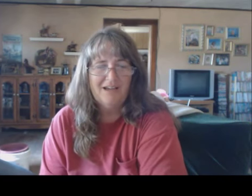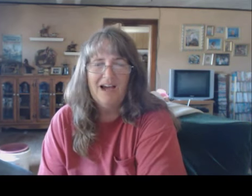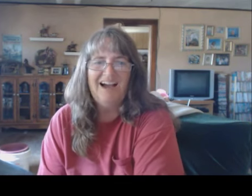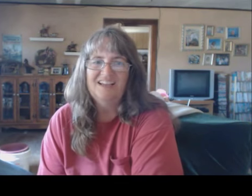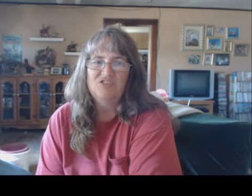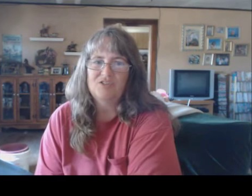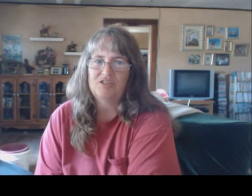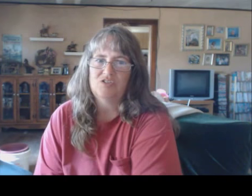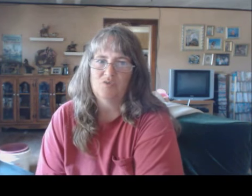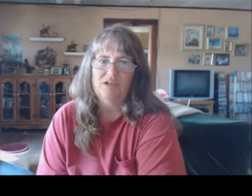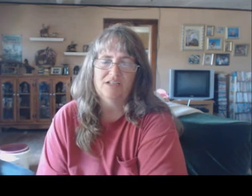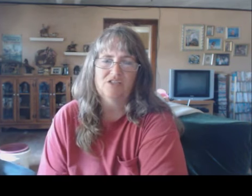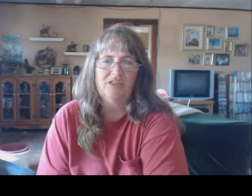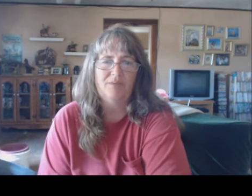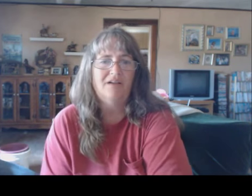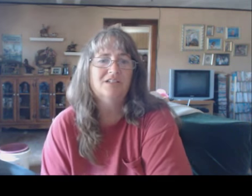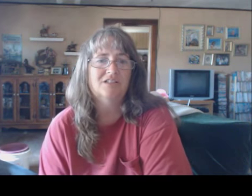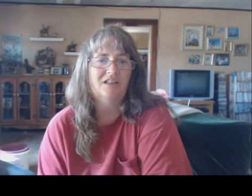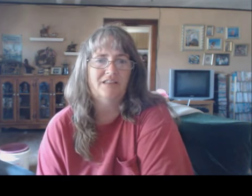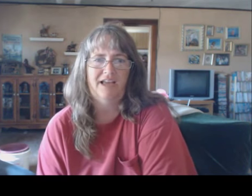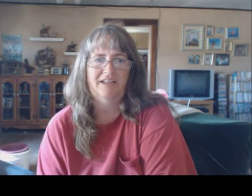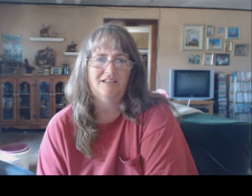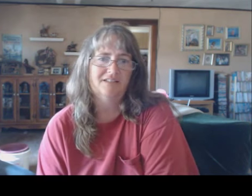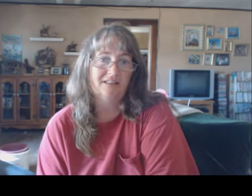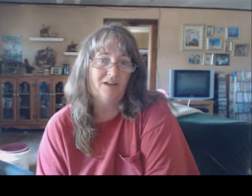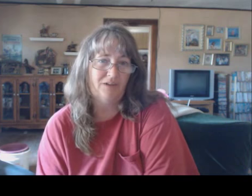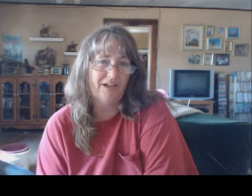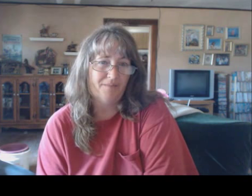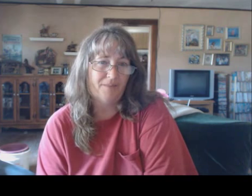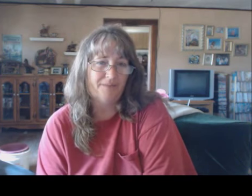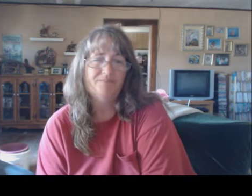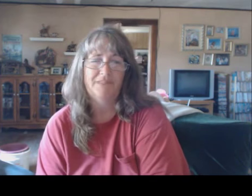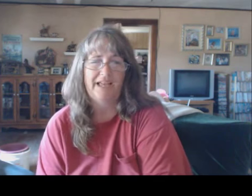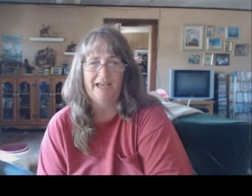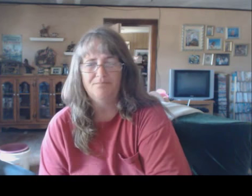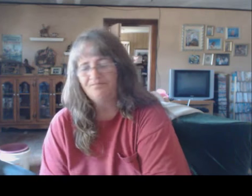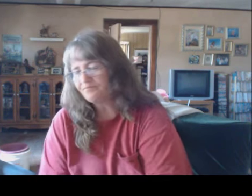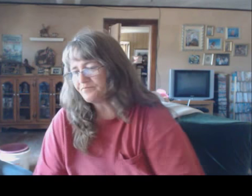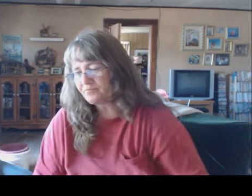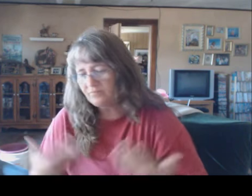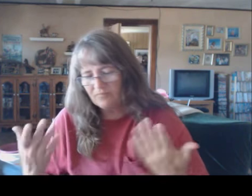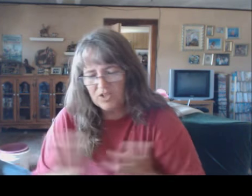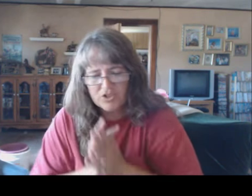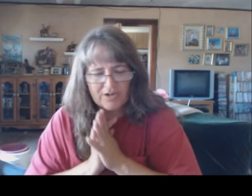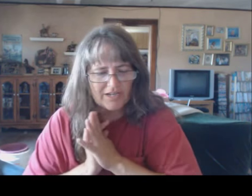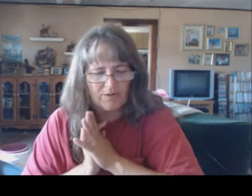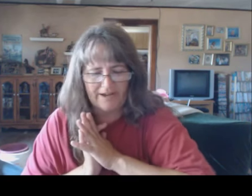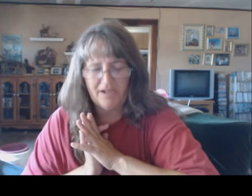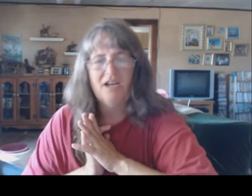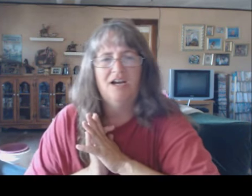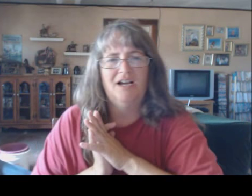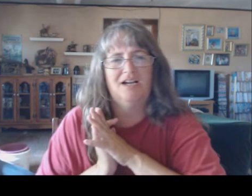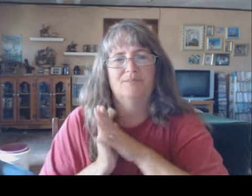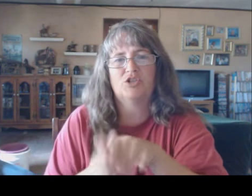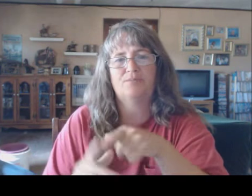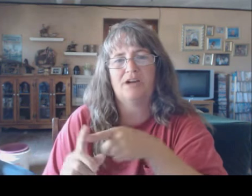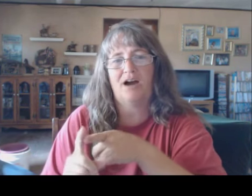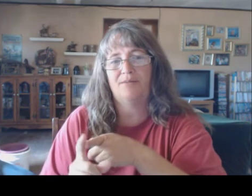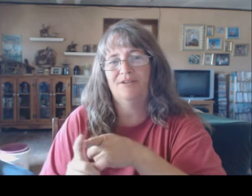i had just joined so they probably just thought they hadn't sent that one yet but they had so anyway um chupacabra